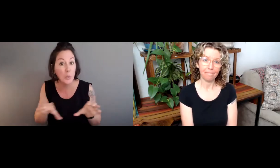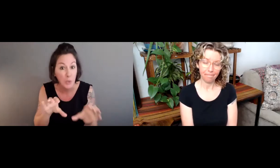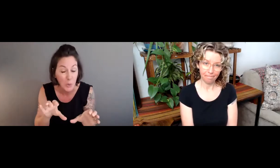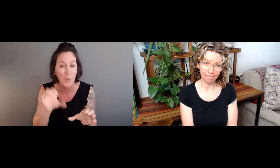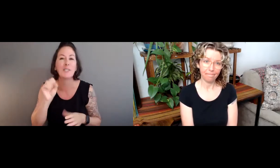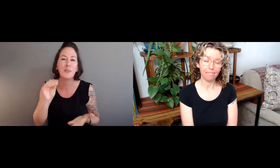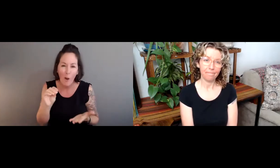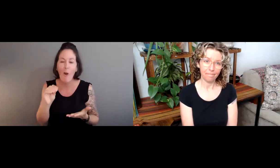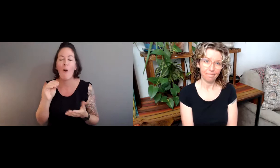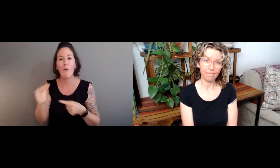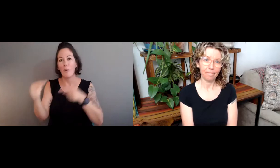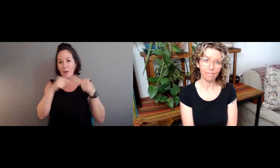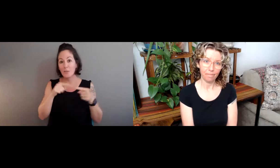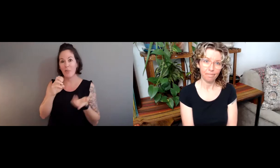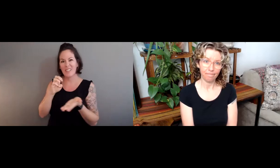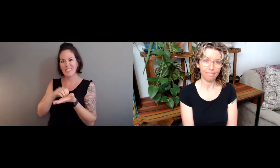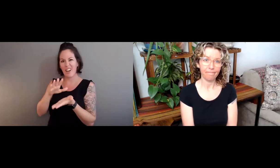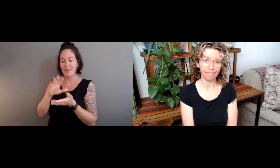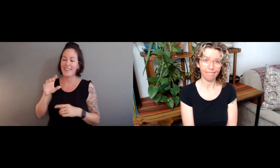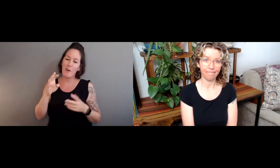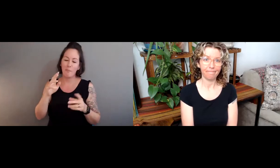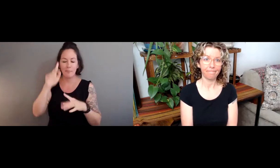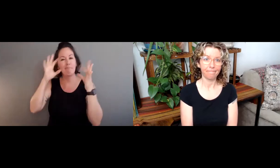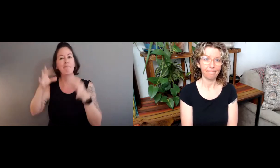practical? Does it reflect what you're currently doing?